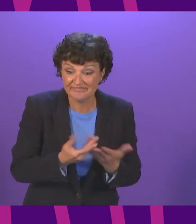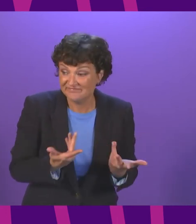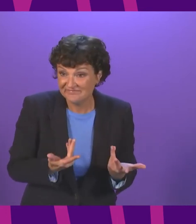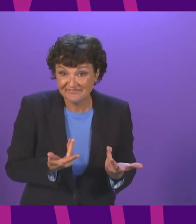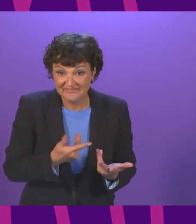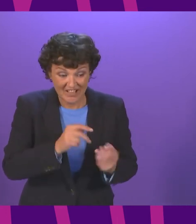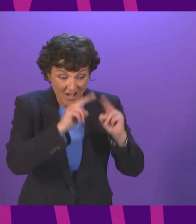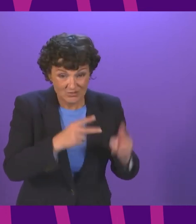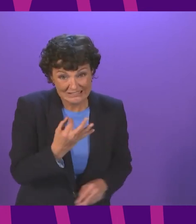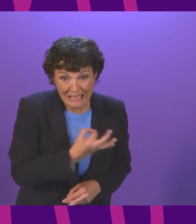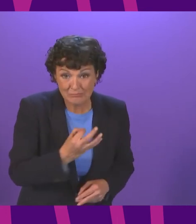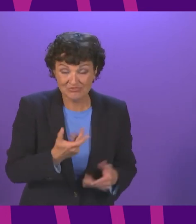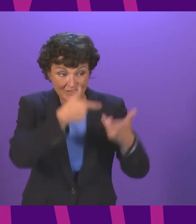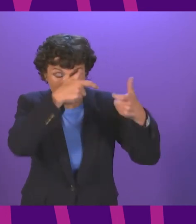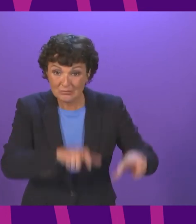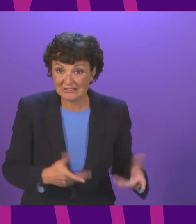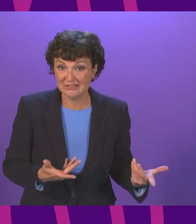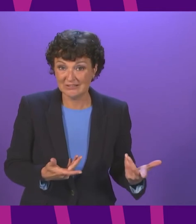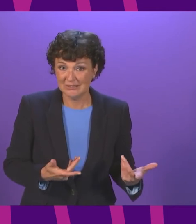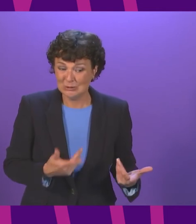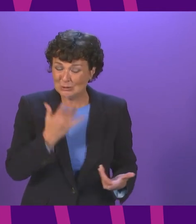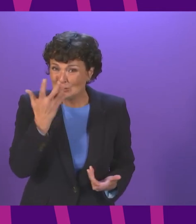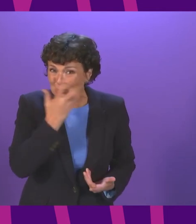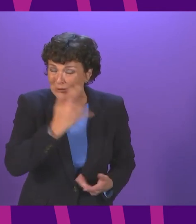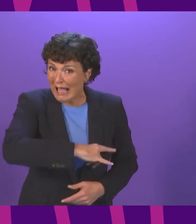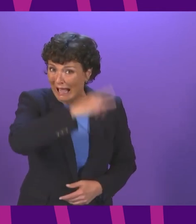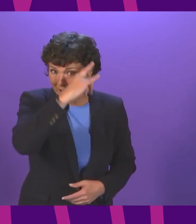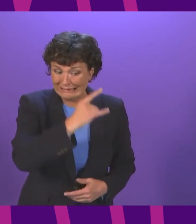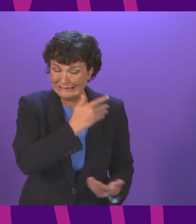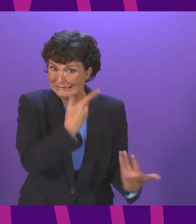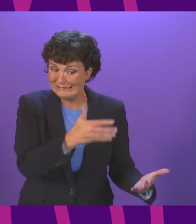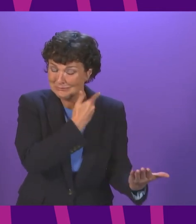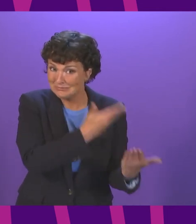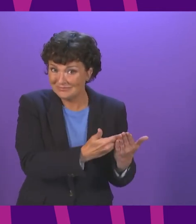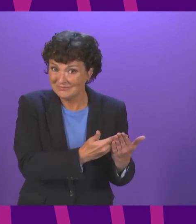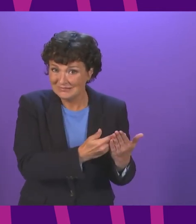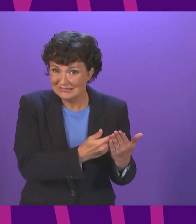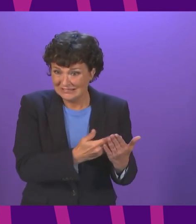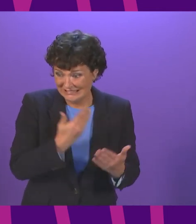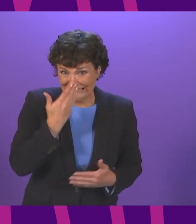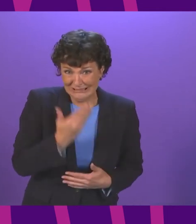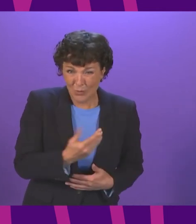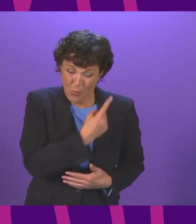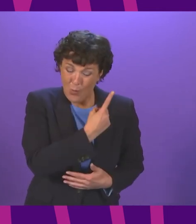households and temporary accommodation the highest on record and the staying now at a staggering